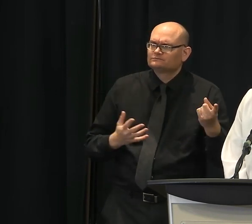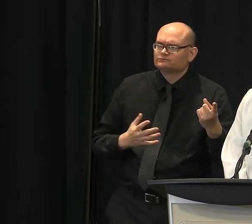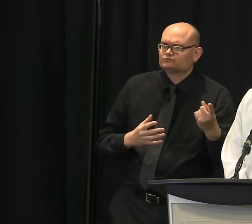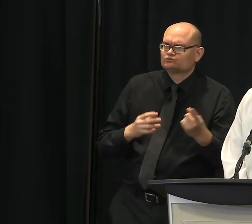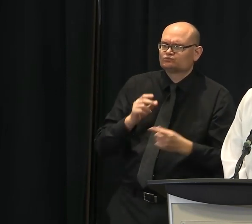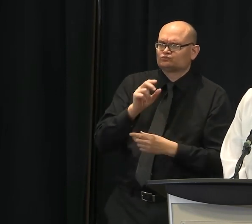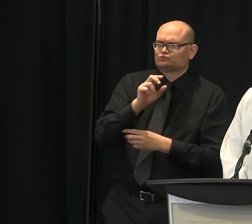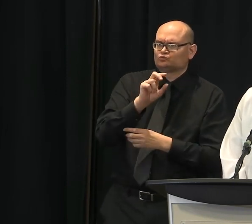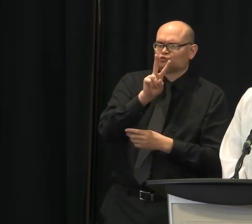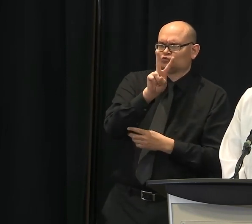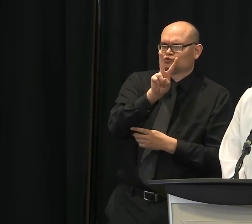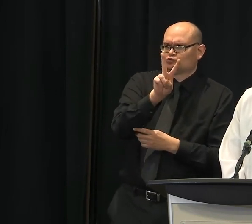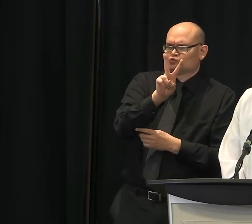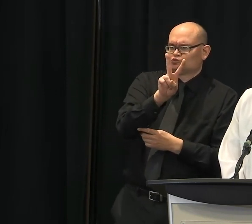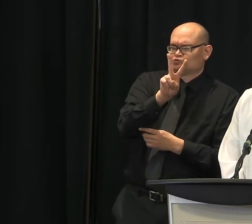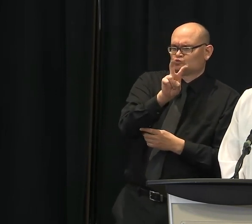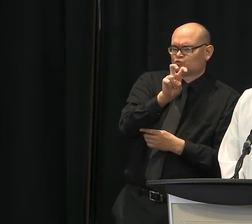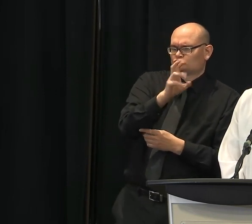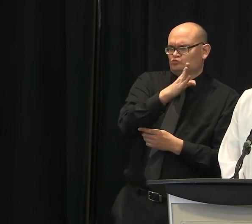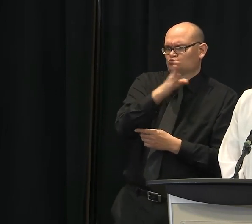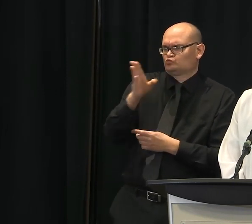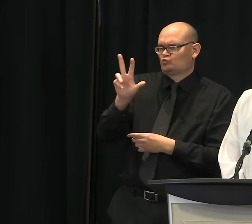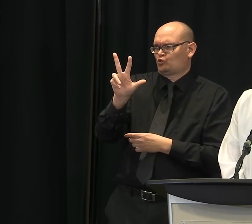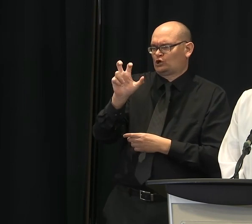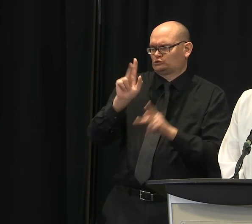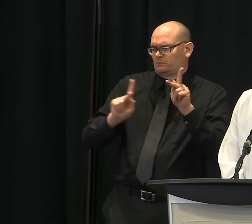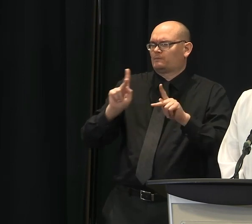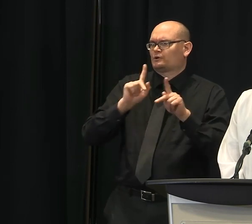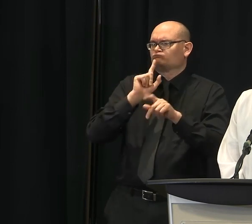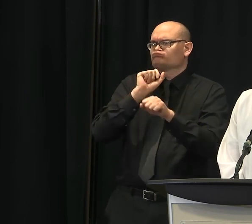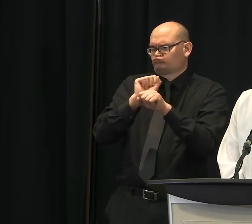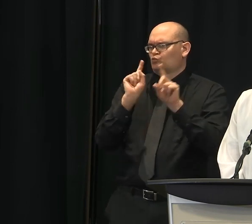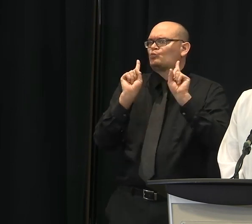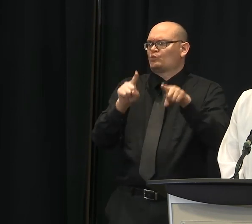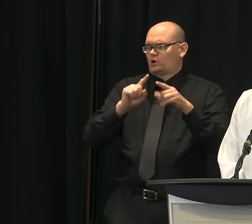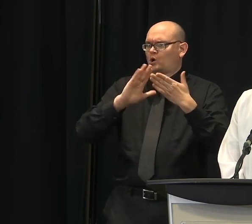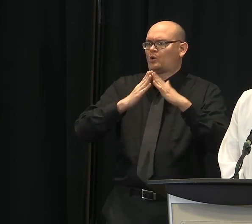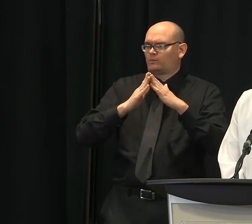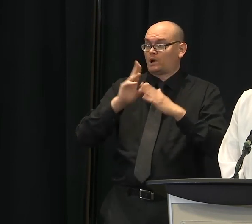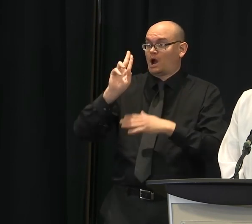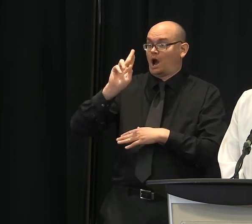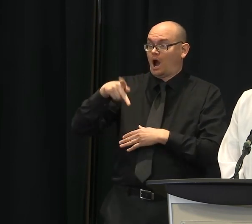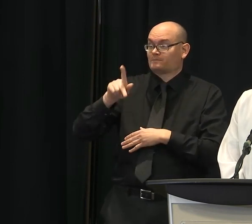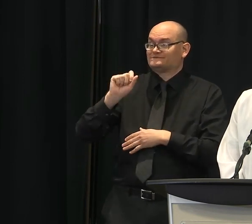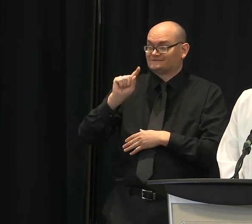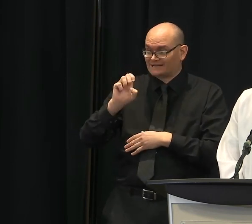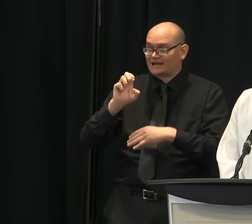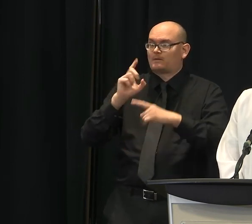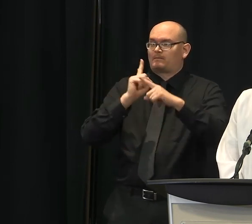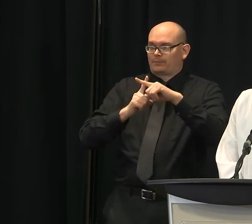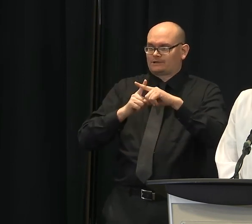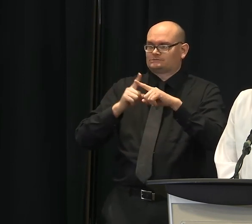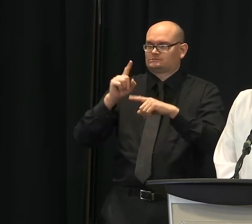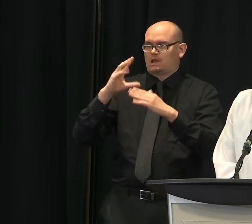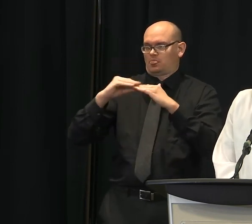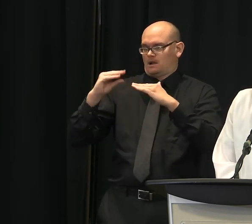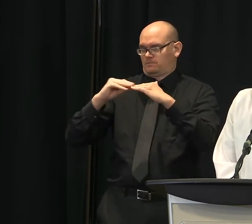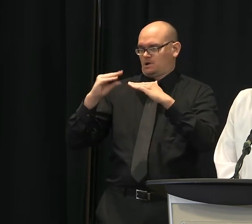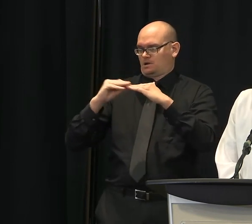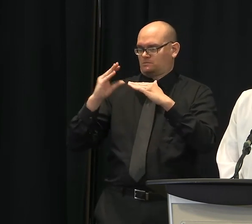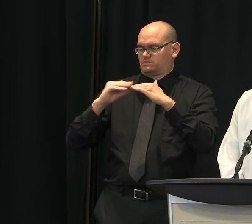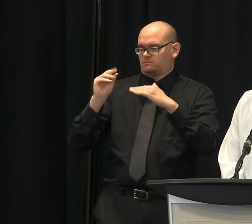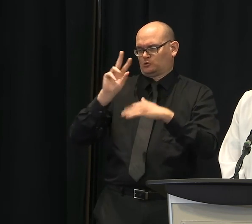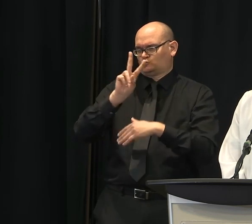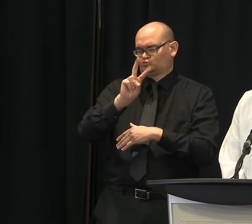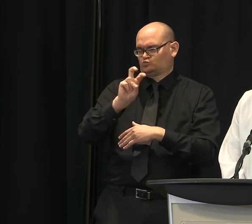at sites both in the upstate and in the midlands for the community testing. And we do have another